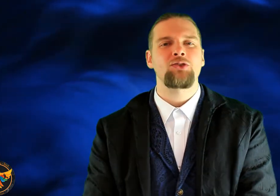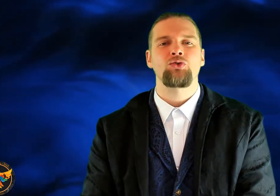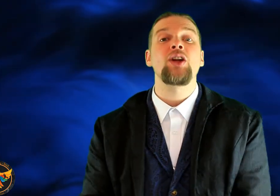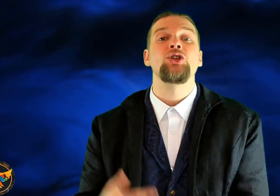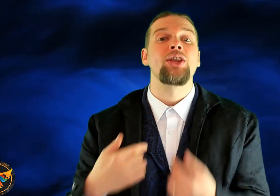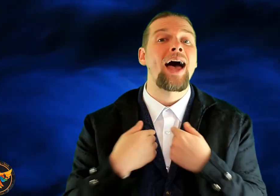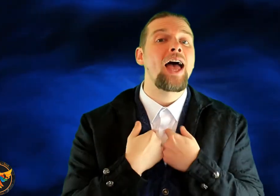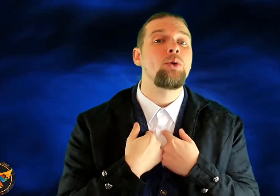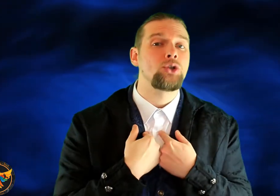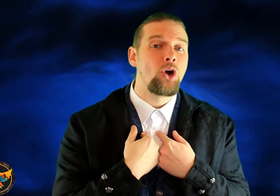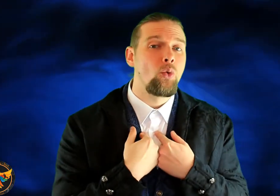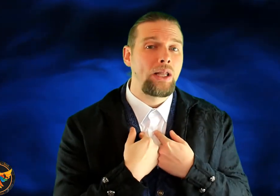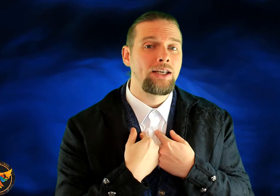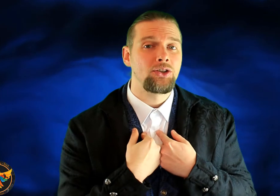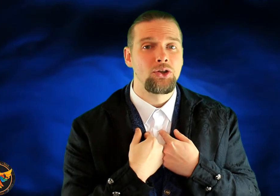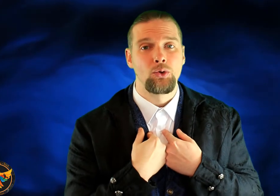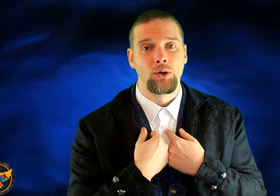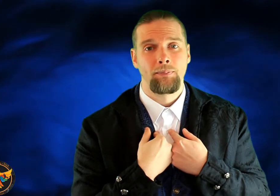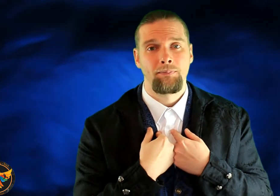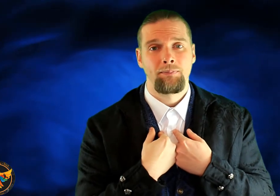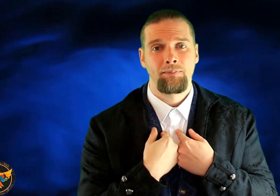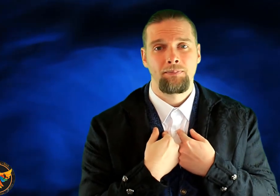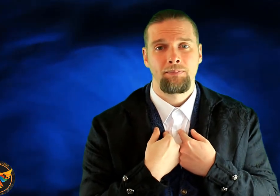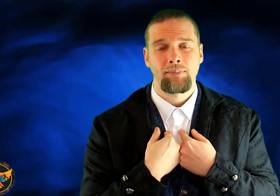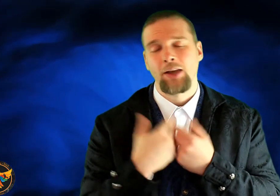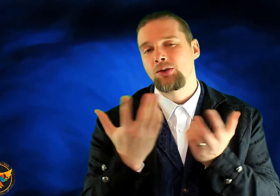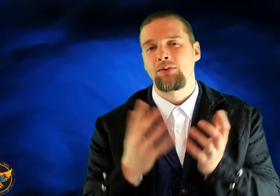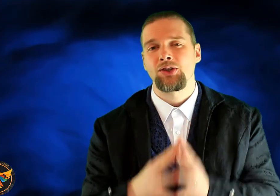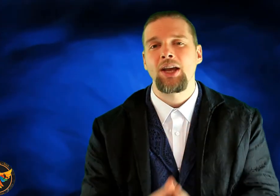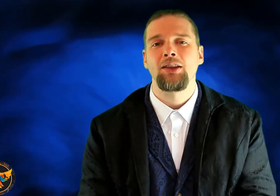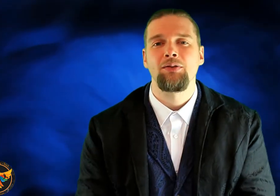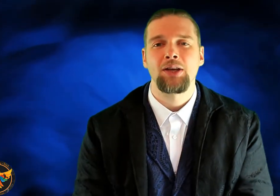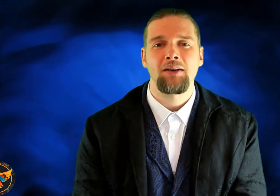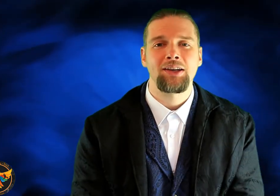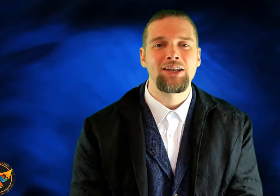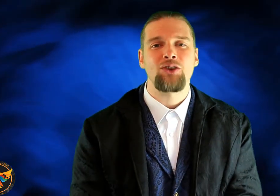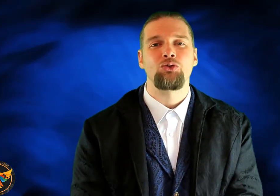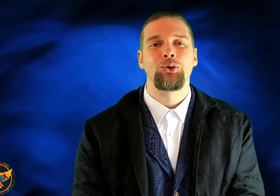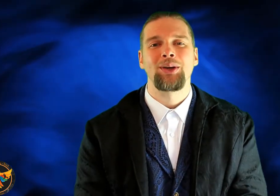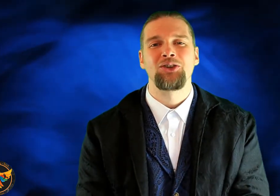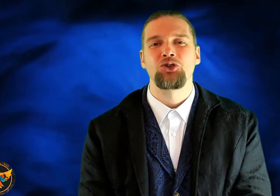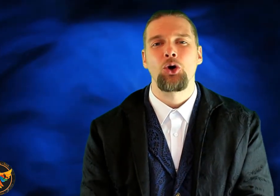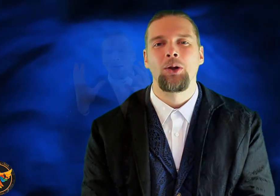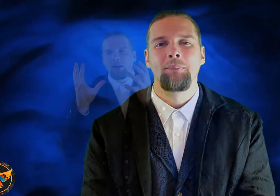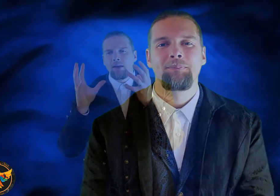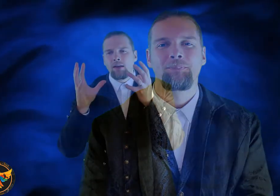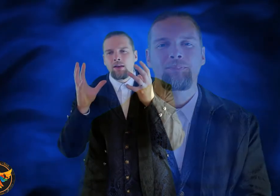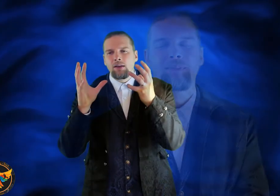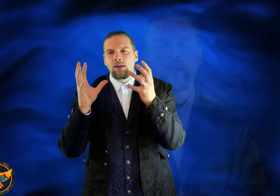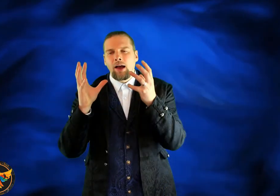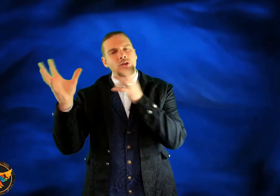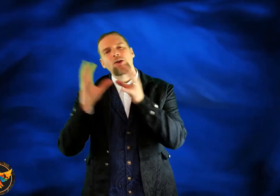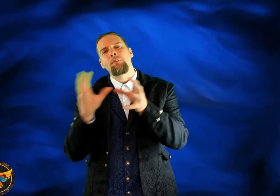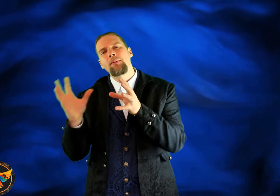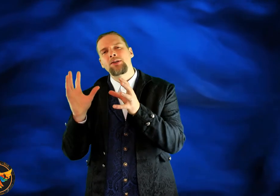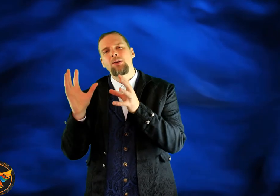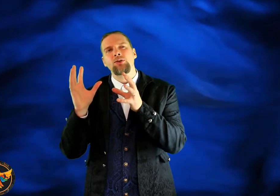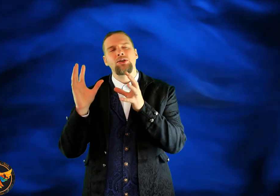extra edge that I was not willing to do. I used to have a saying that if you can't get it natural, don't get it at all. I used to compare myself to